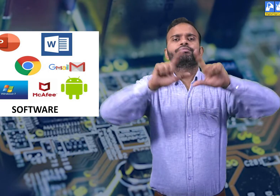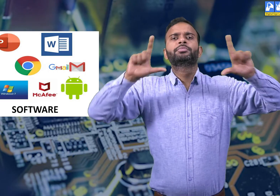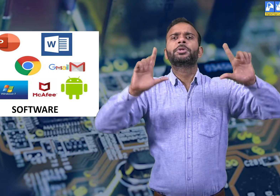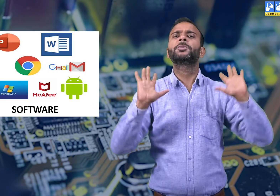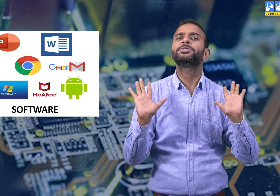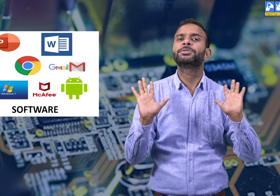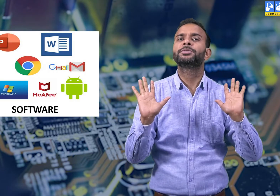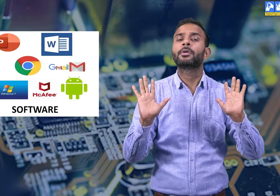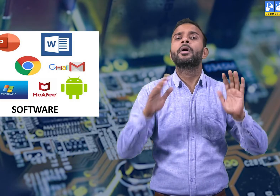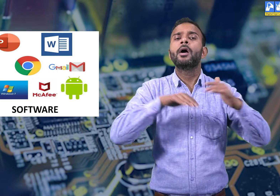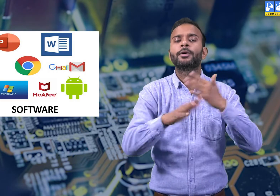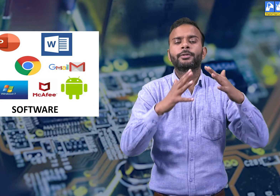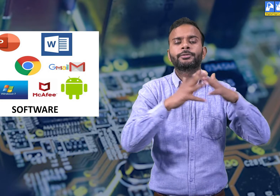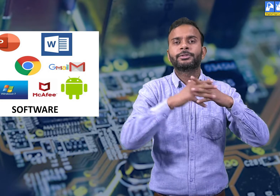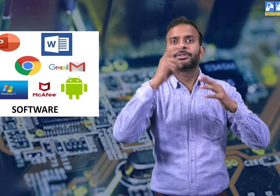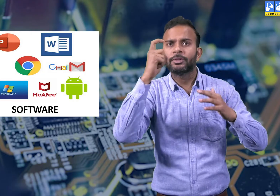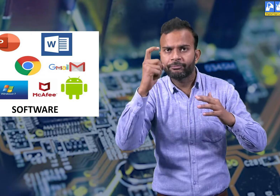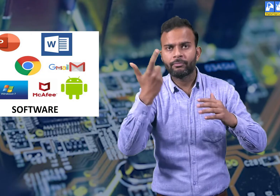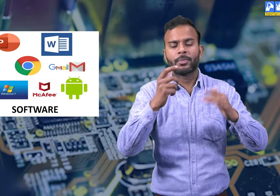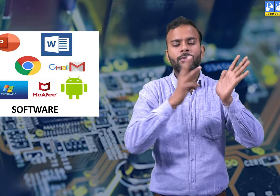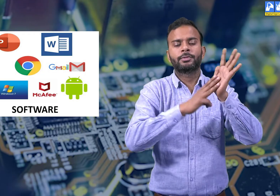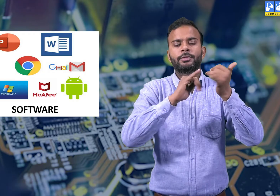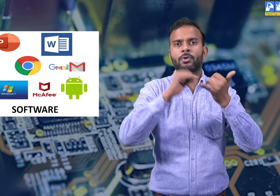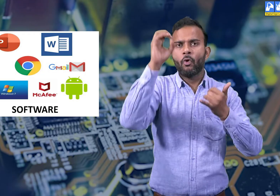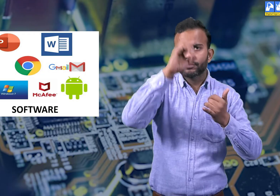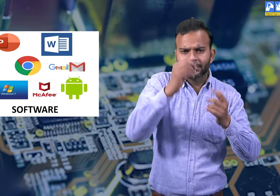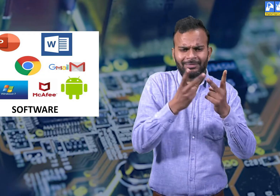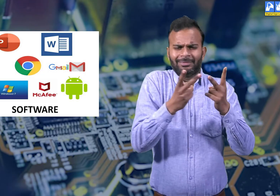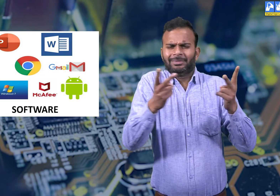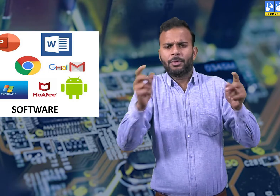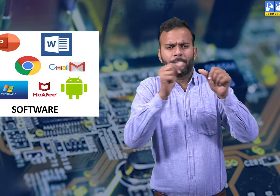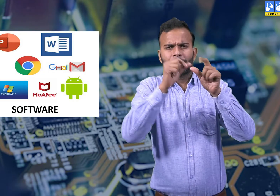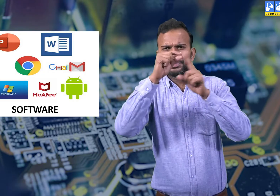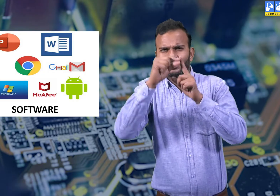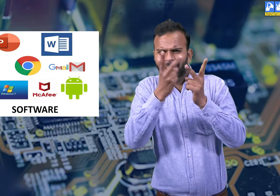watch. For example, MS Windows, Microsoft Office and others.